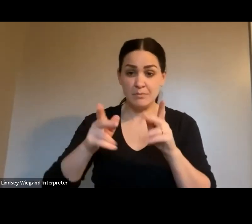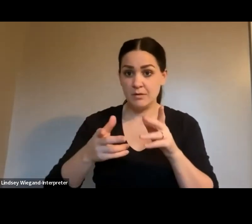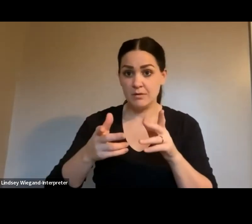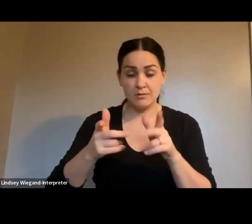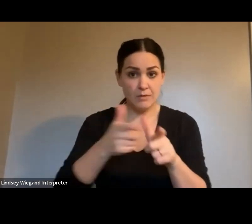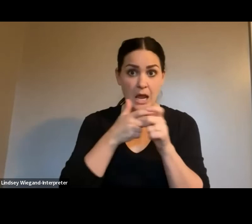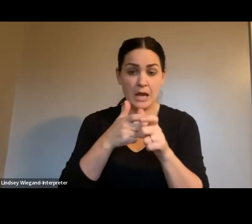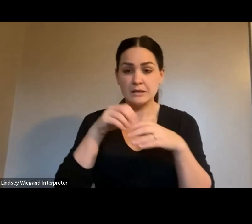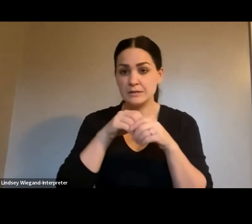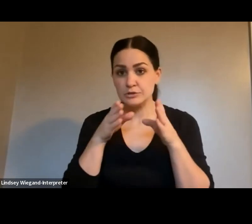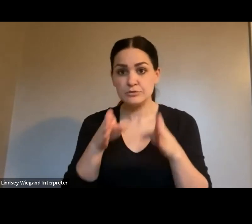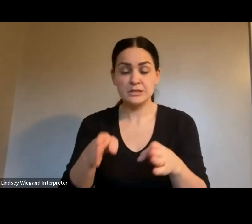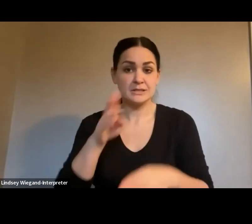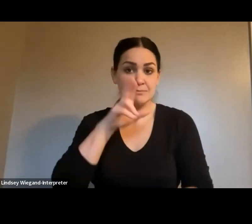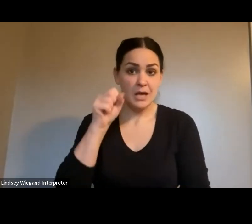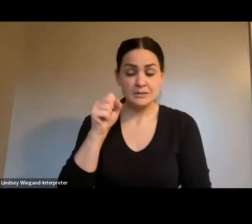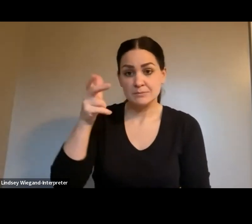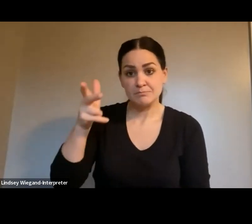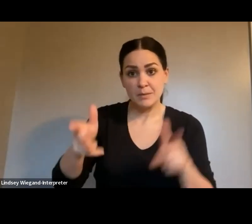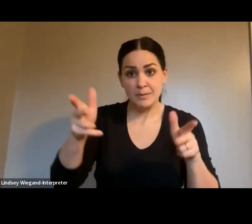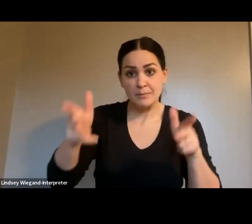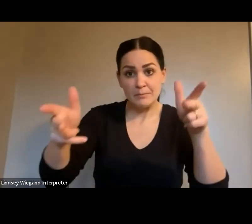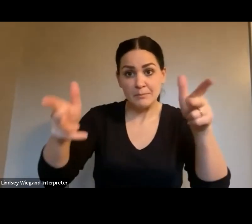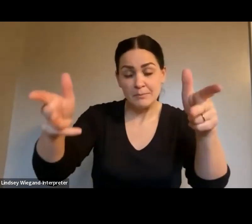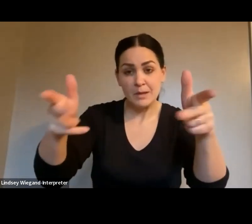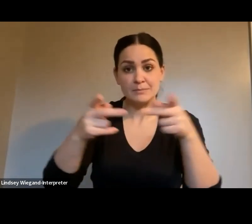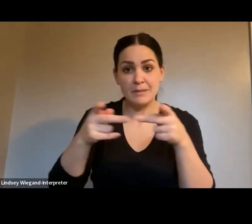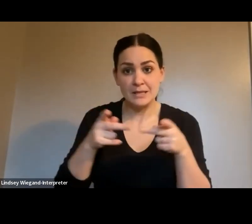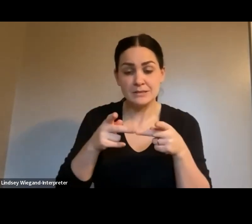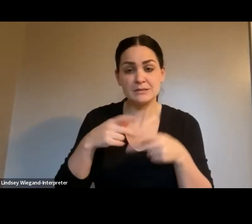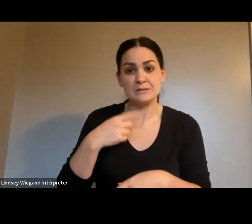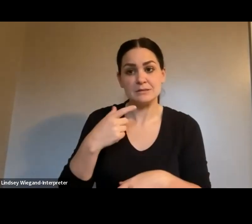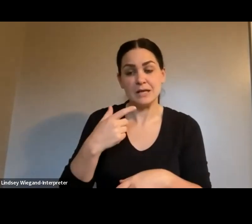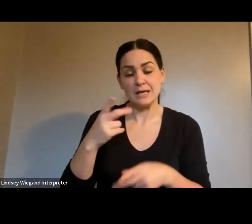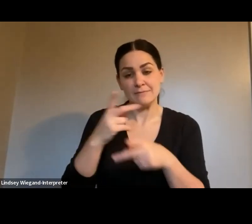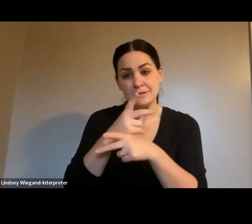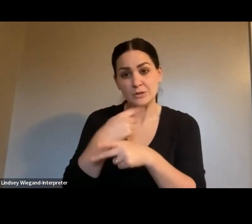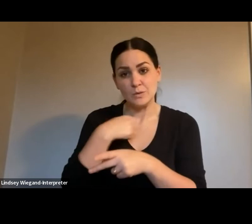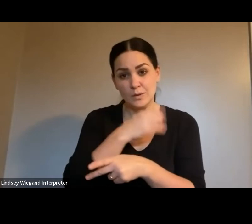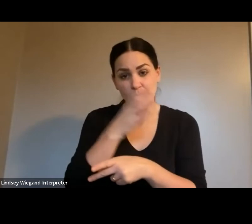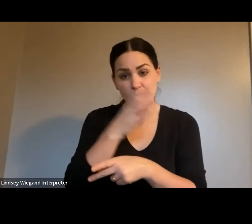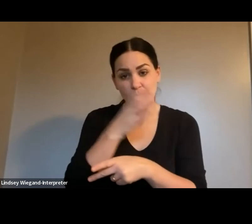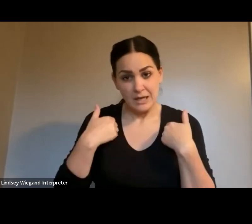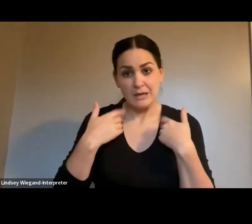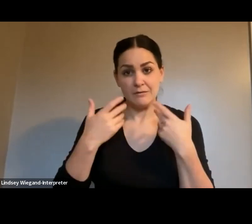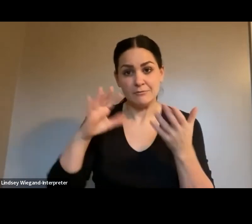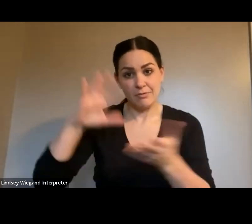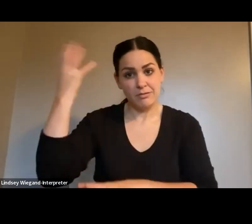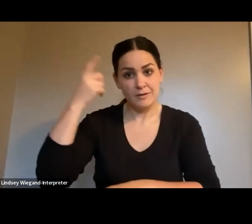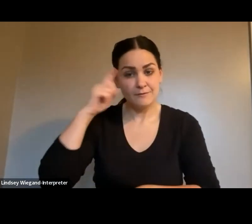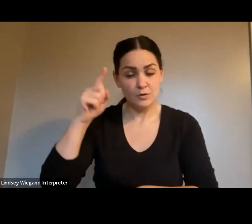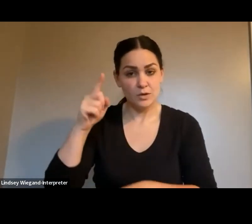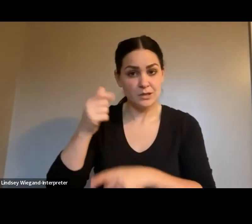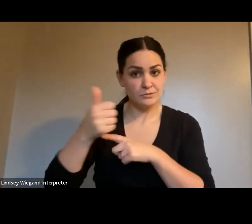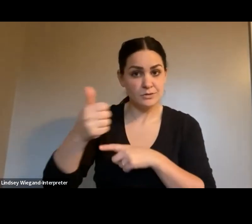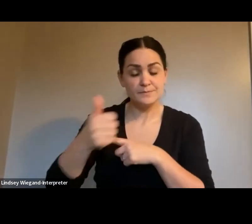So I figured that we were going to have some transit disruptions. So I got on the D dot